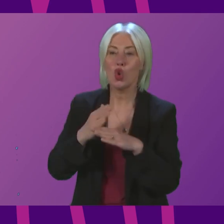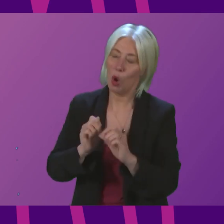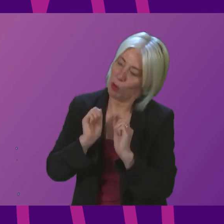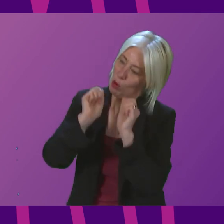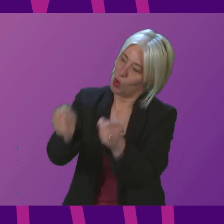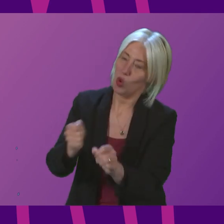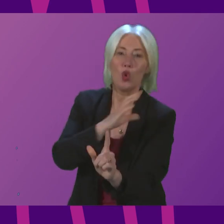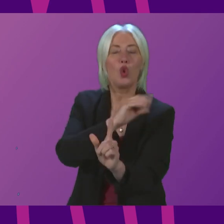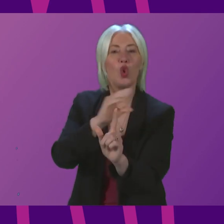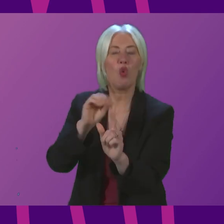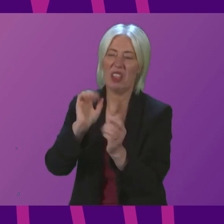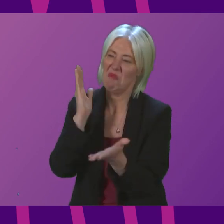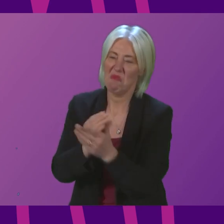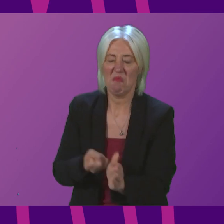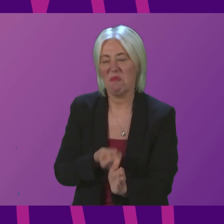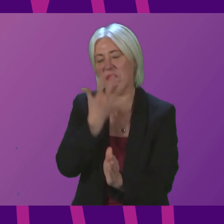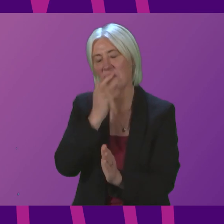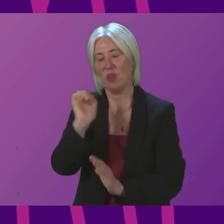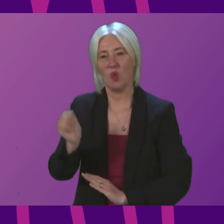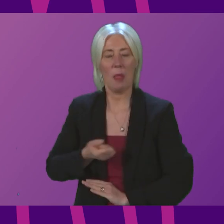That is a disgrace from the Labour Party.